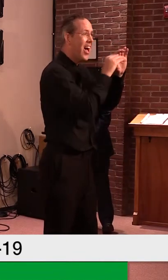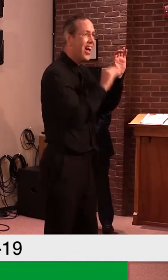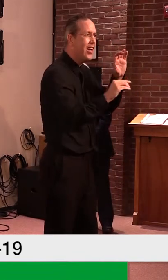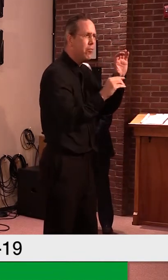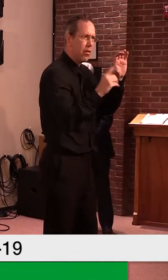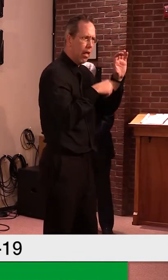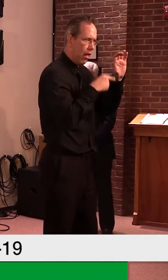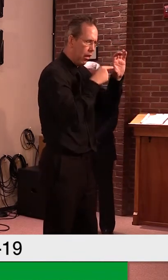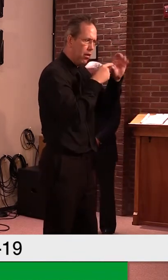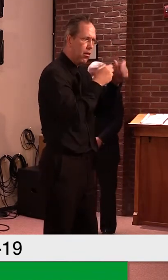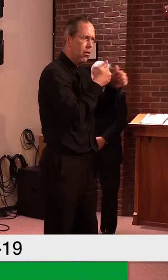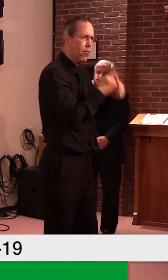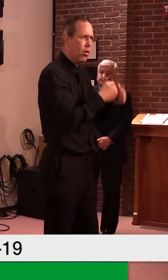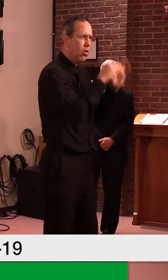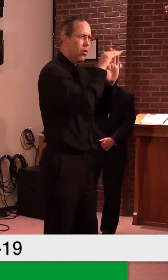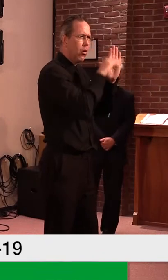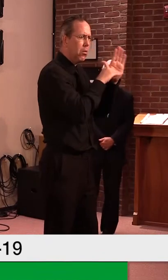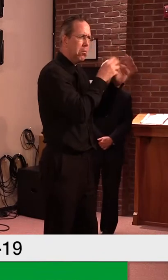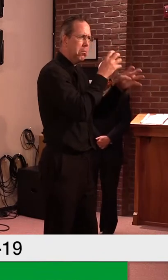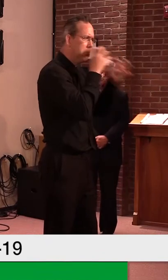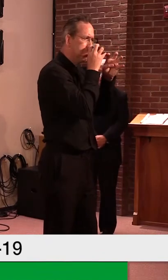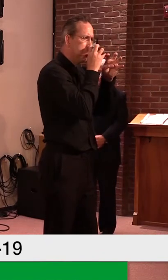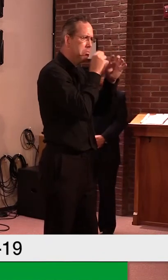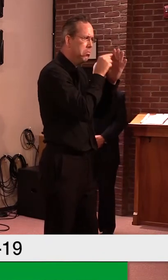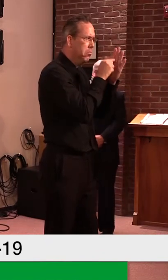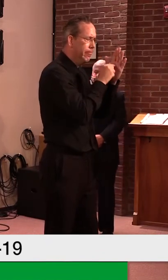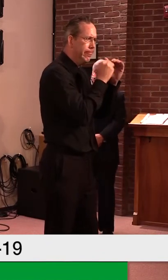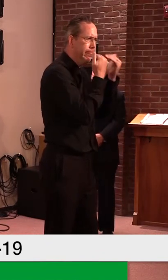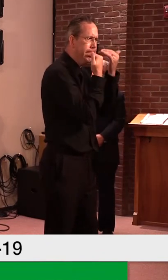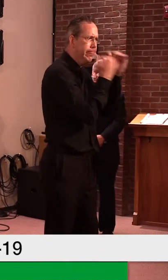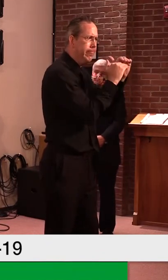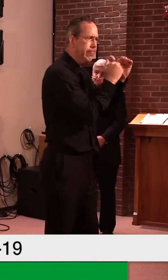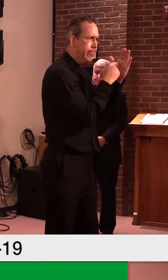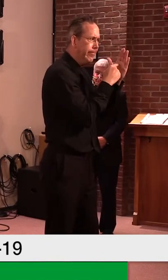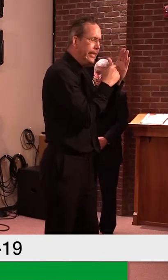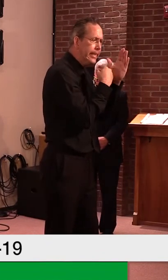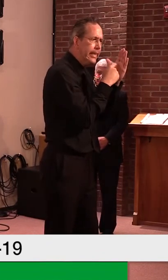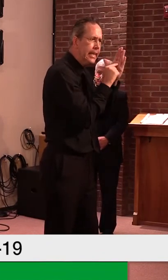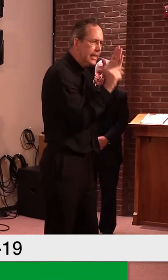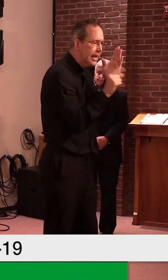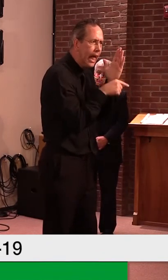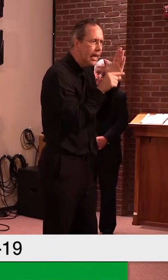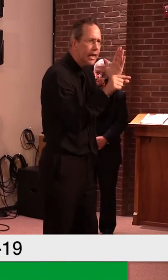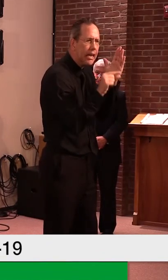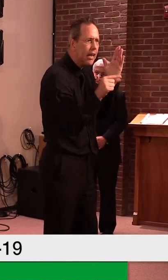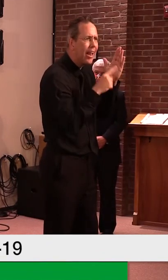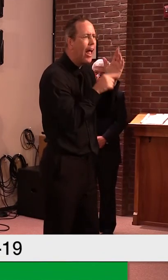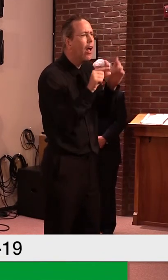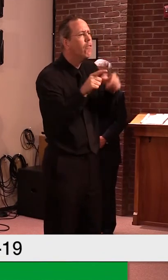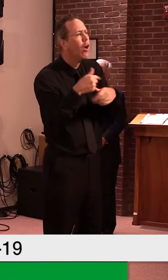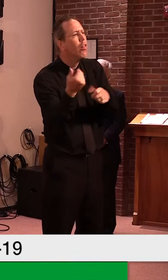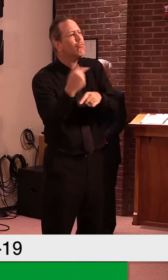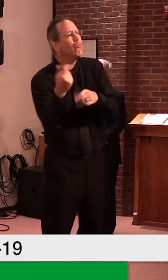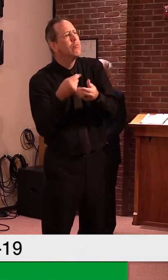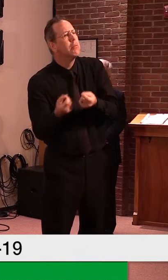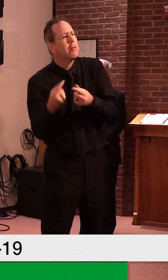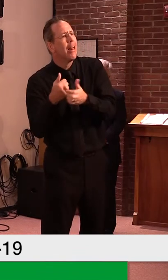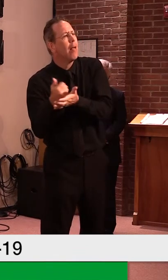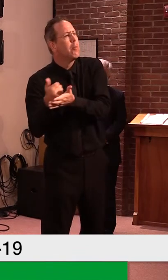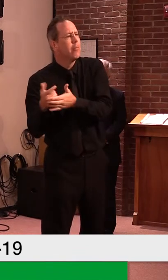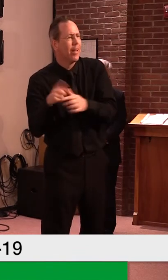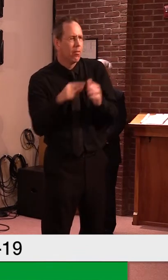borrowed against the CARES money, uh, to get us through, uh, the last fiscal year, thinking that we were going to have a deficit.